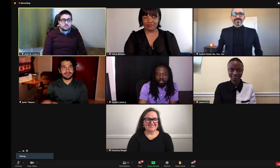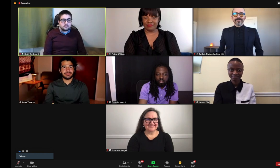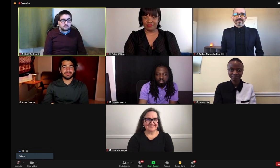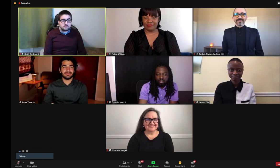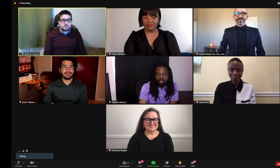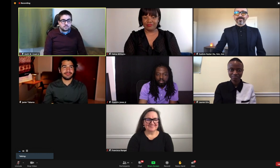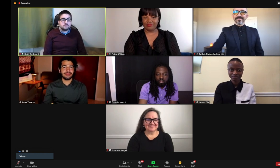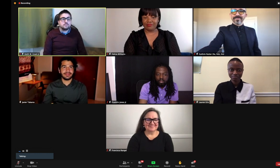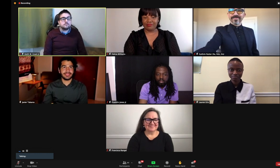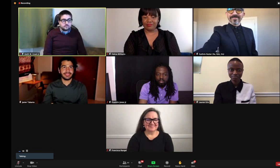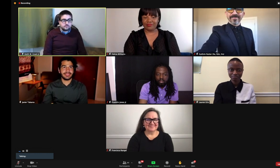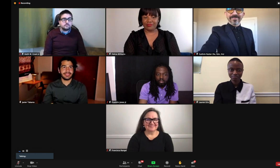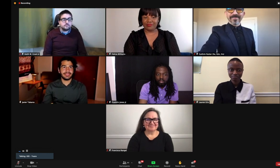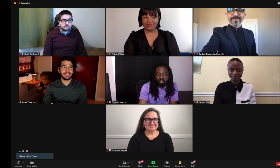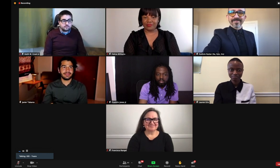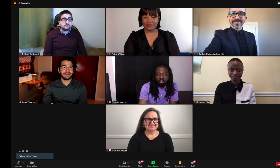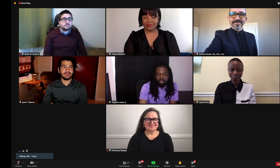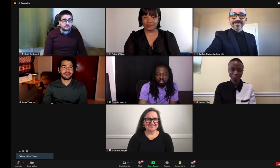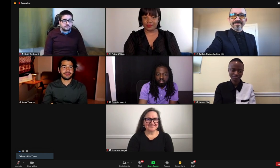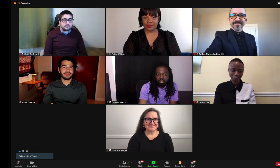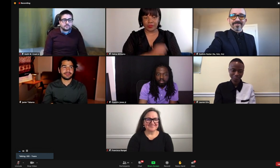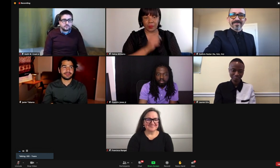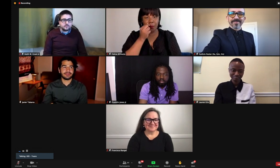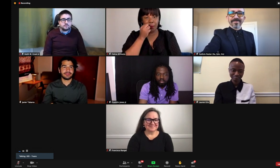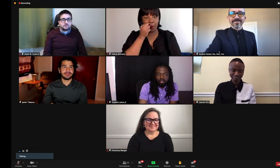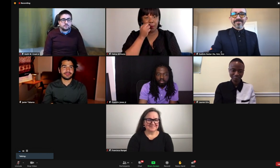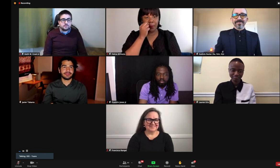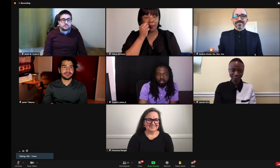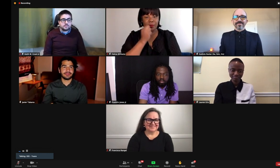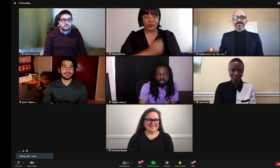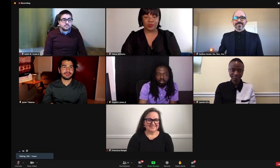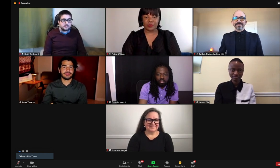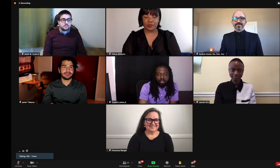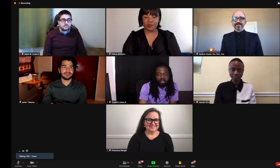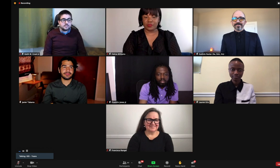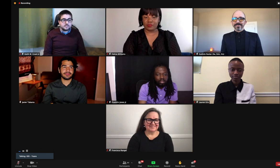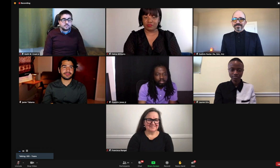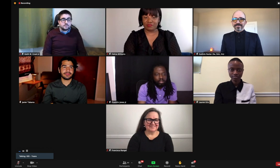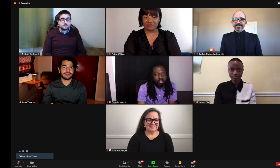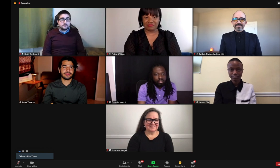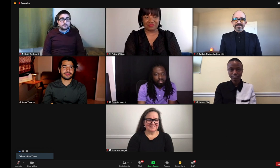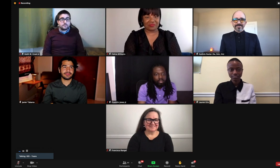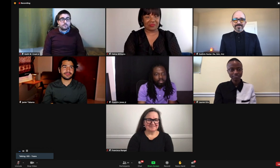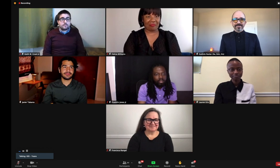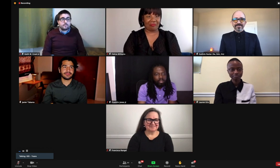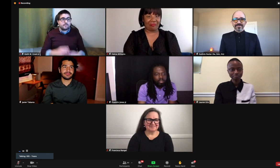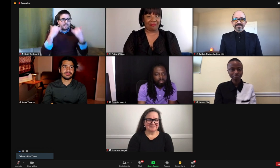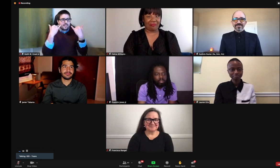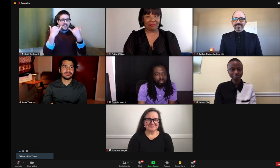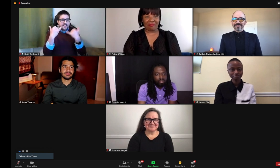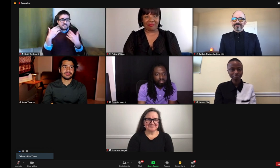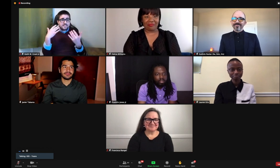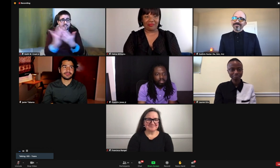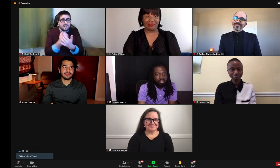The audience has a question. What books are you hoping to see be provided in ASL Stories?